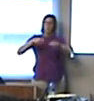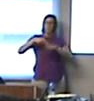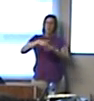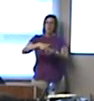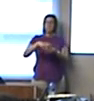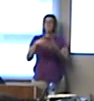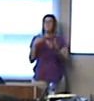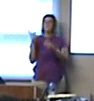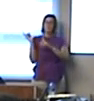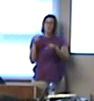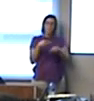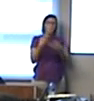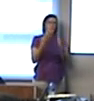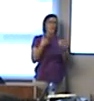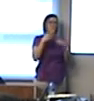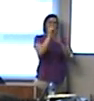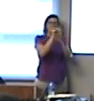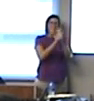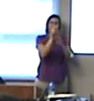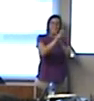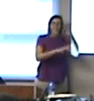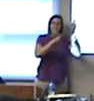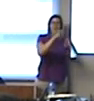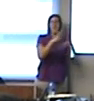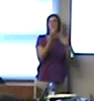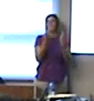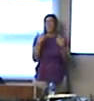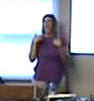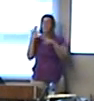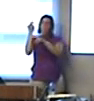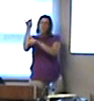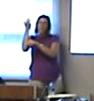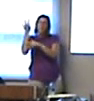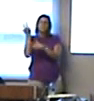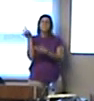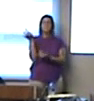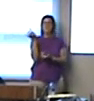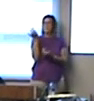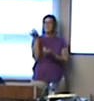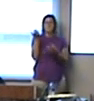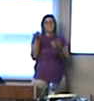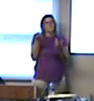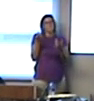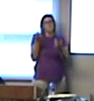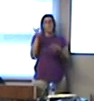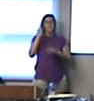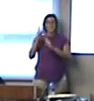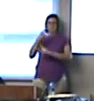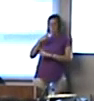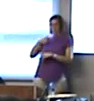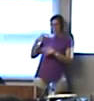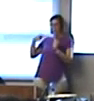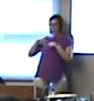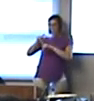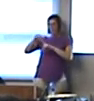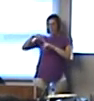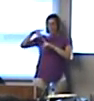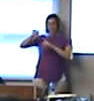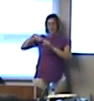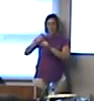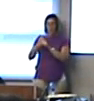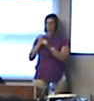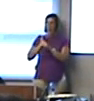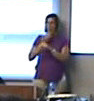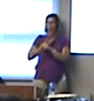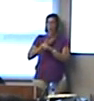have the state fair, tourism, hotels. This is the shift. And I've been told that during the course of the year, our retail